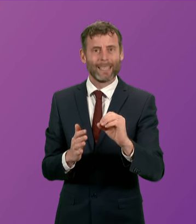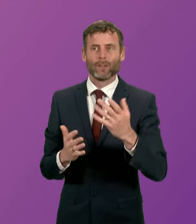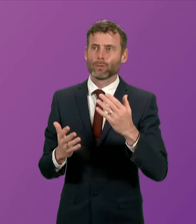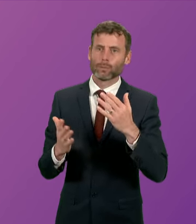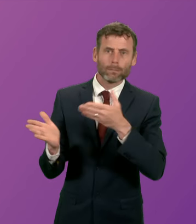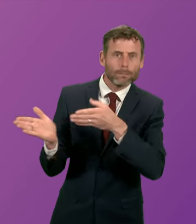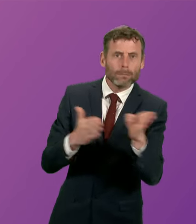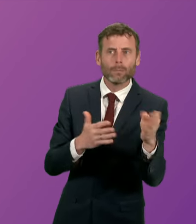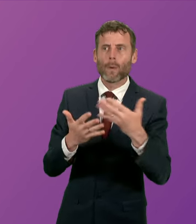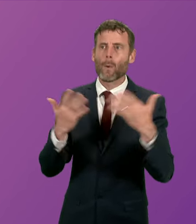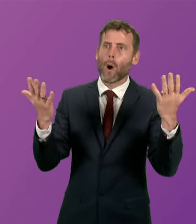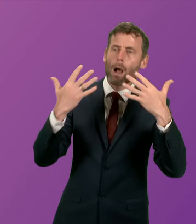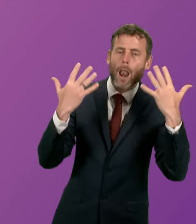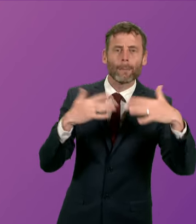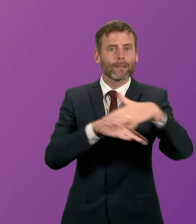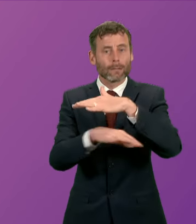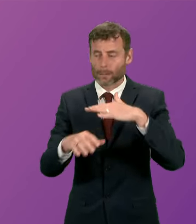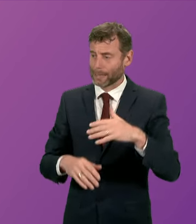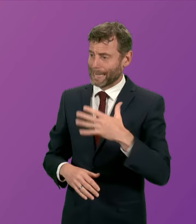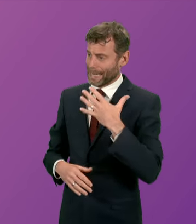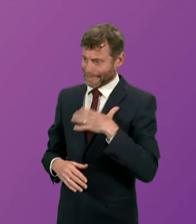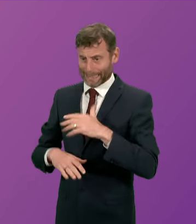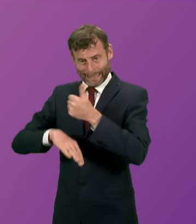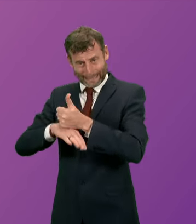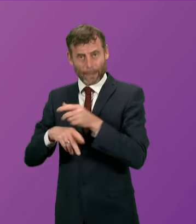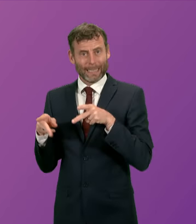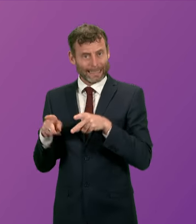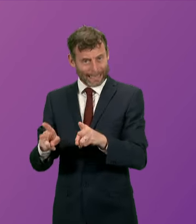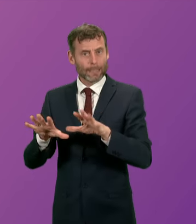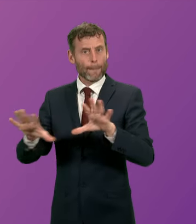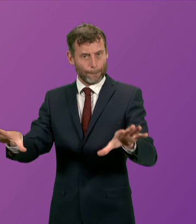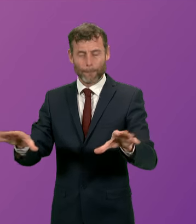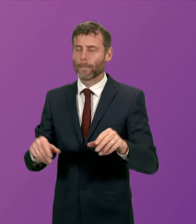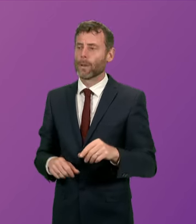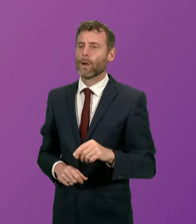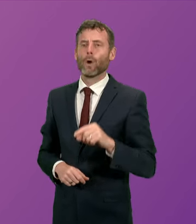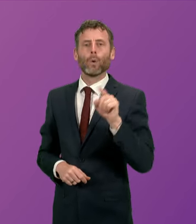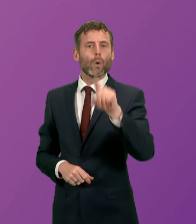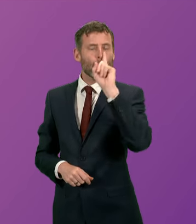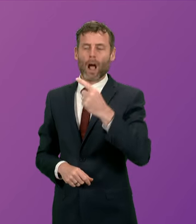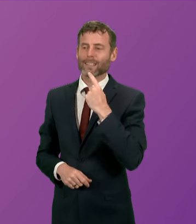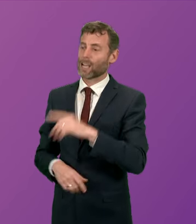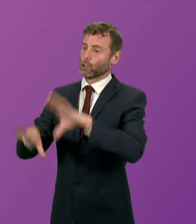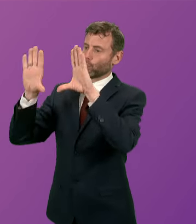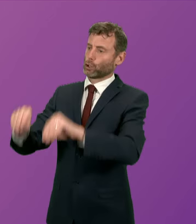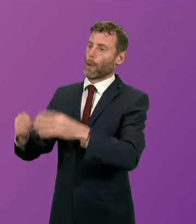position is like a 40-a-day smoker being told by the doctor stop smoking you're killing yourself and the smoker replying I'll treat each